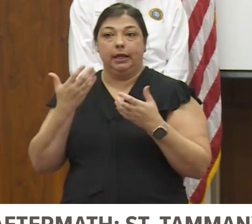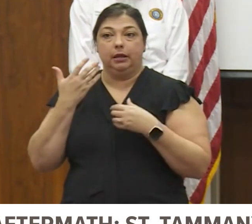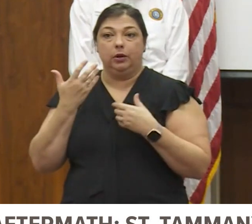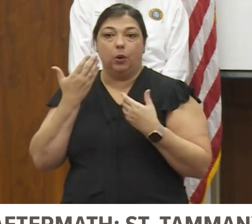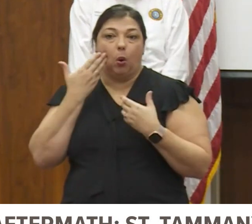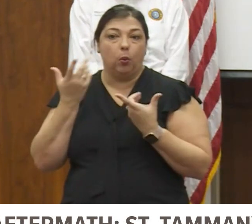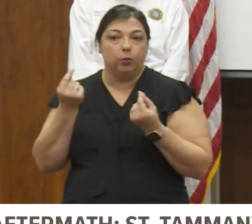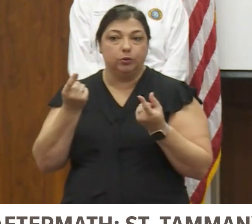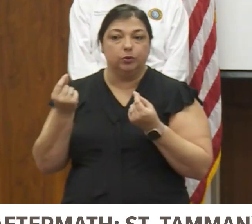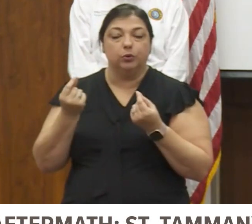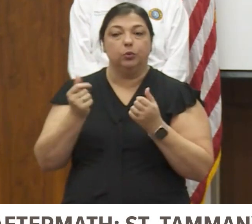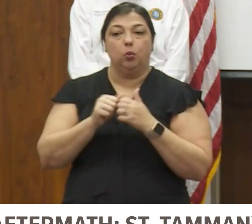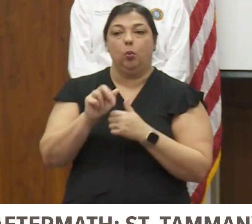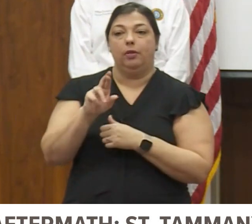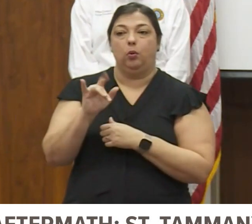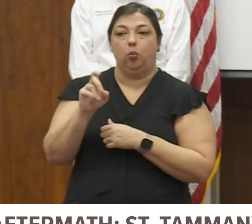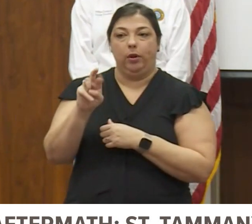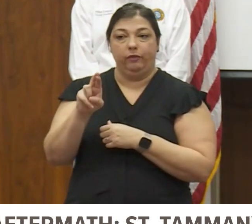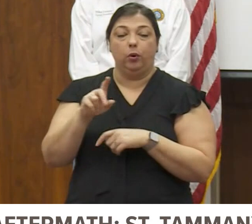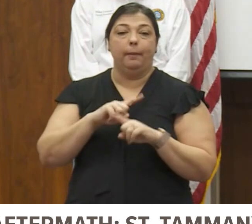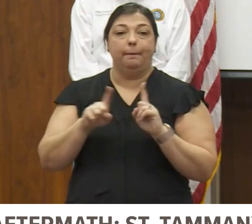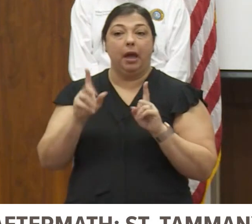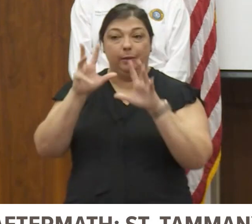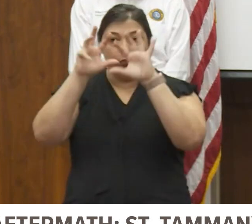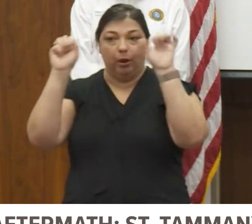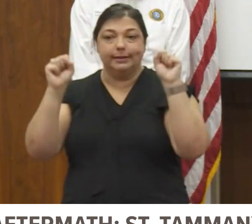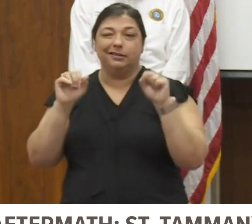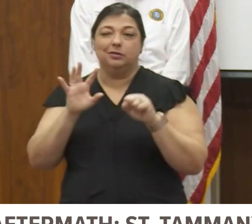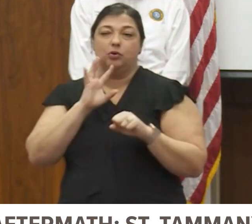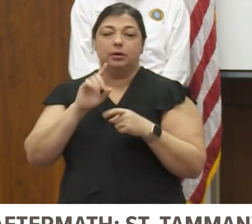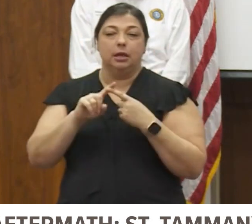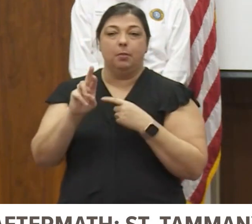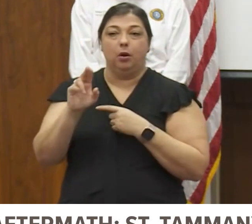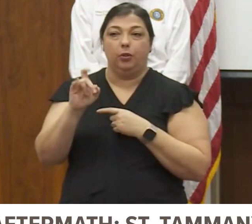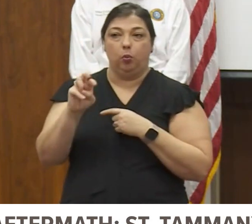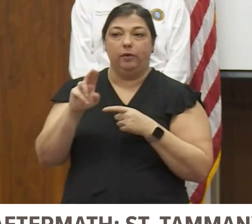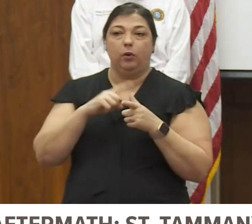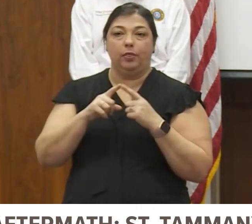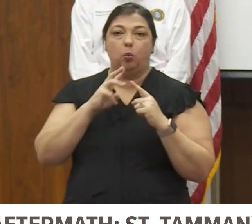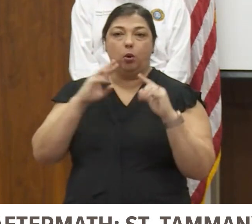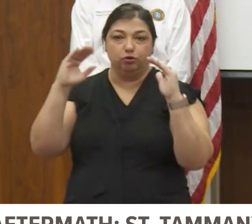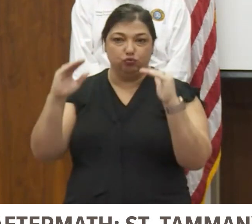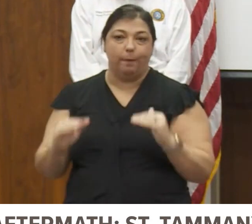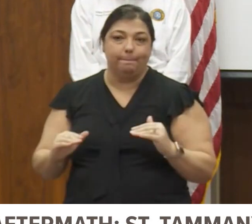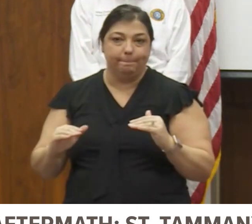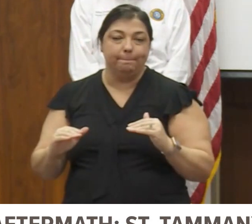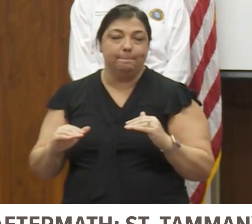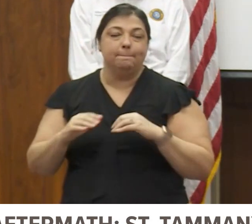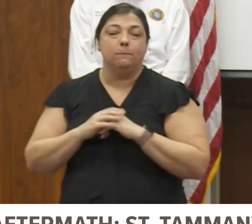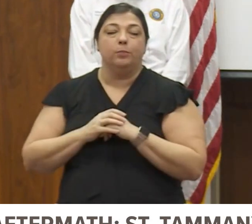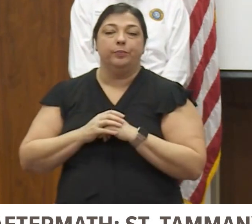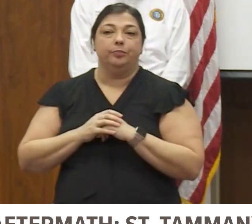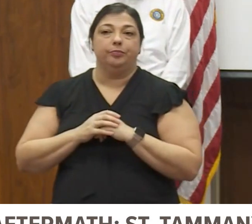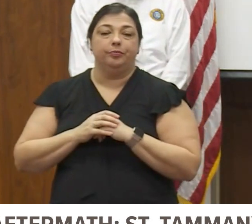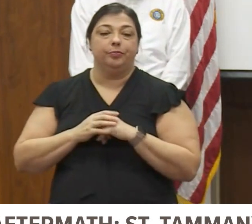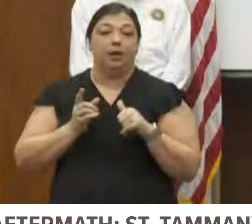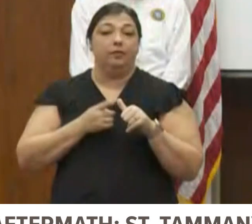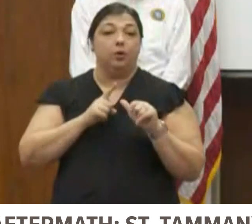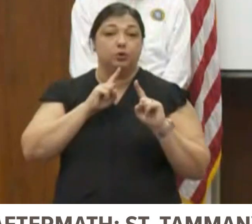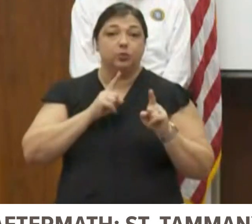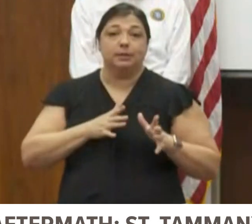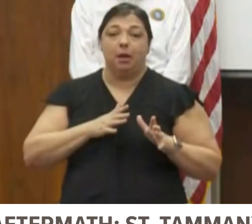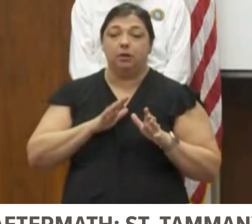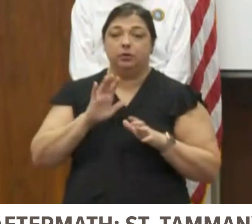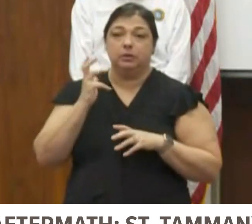rivers was going to do. The parish privilege talked about the rivers and them dropping. Okay? Our first responders have done an